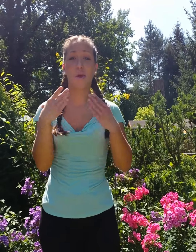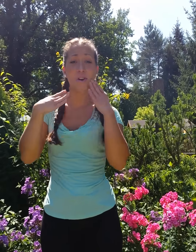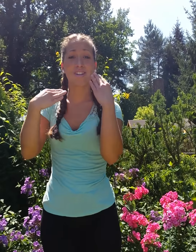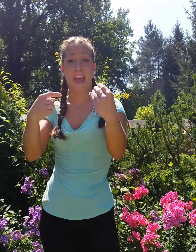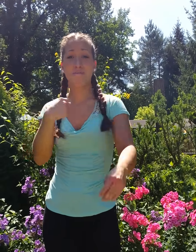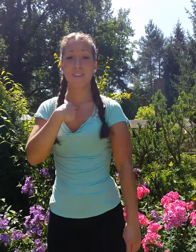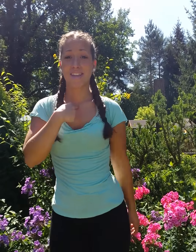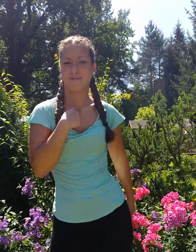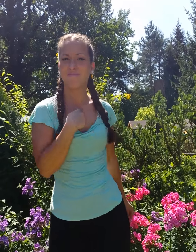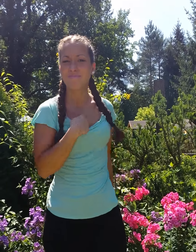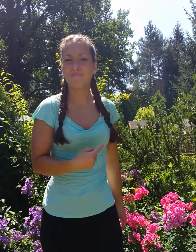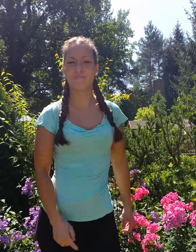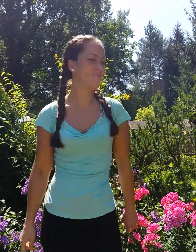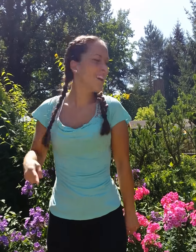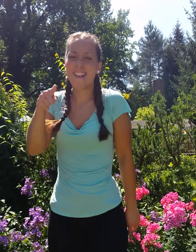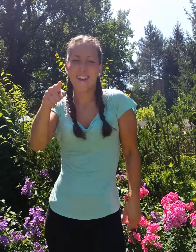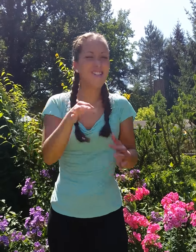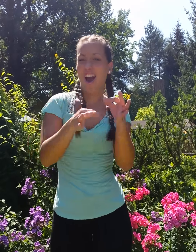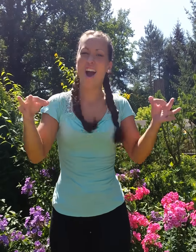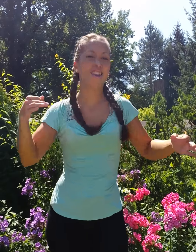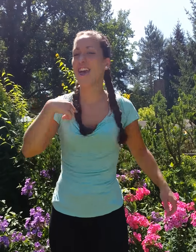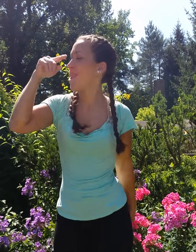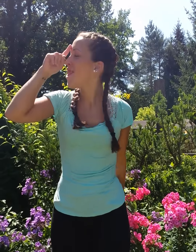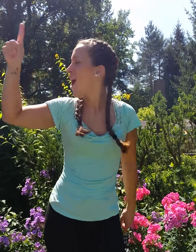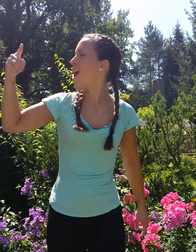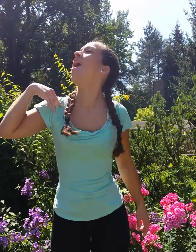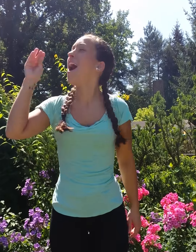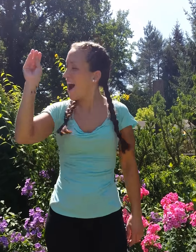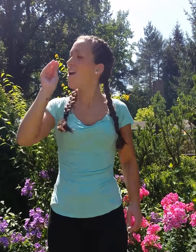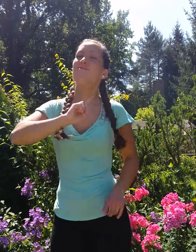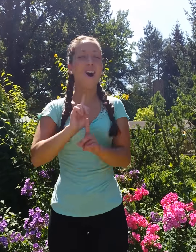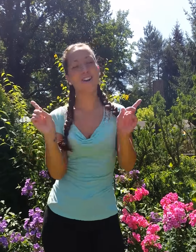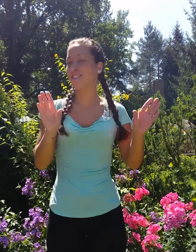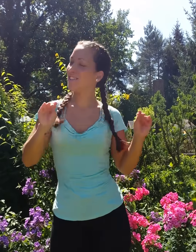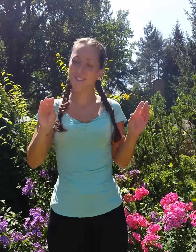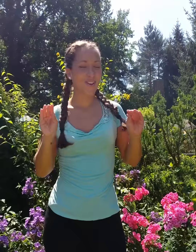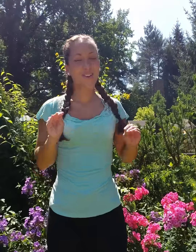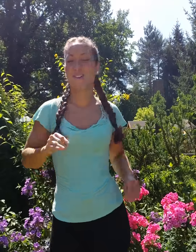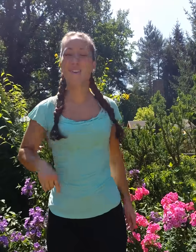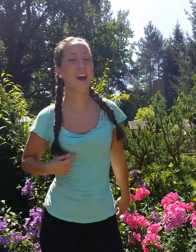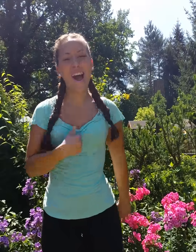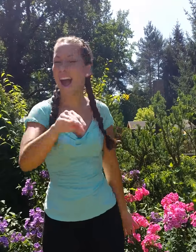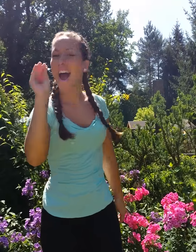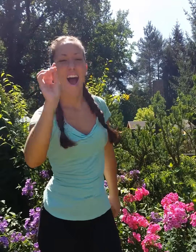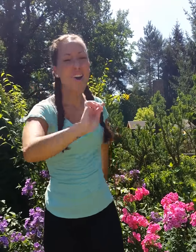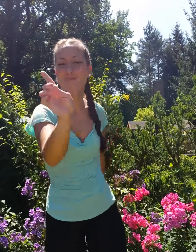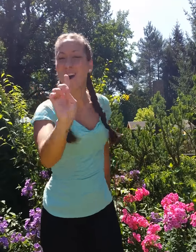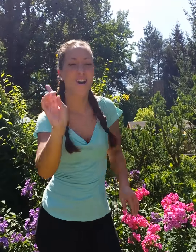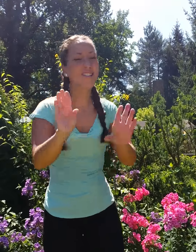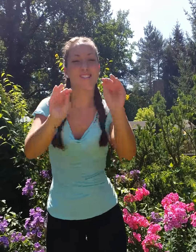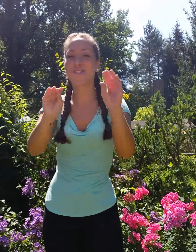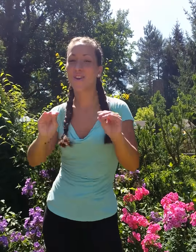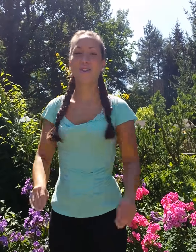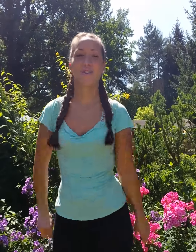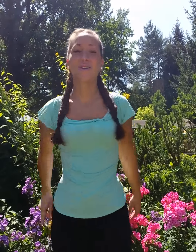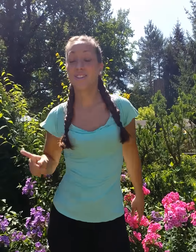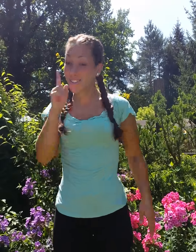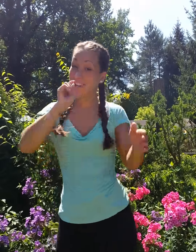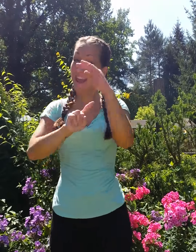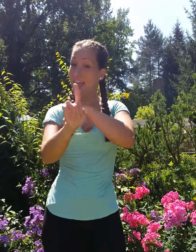you got me. There's nothing I know. want you. I want you. Just to